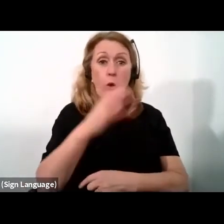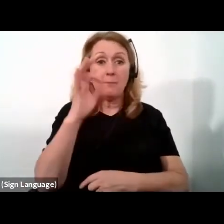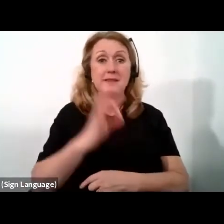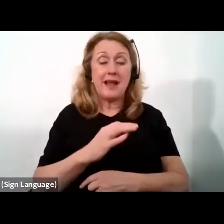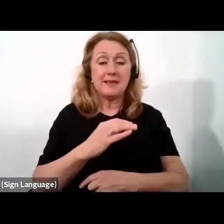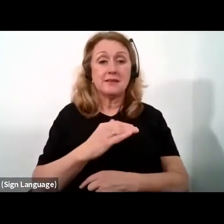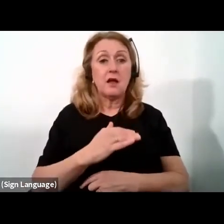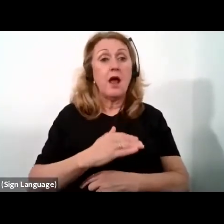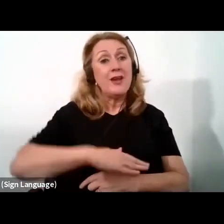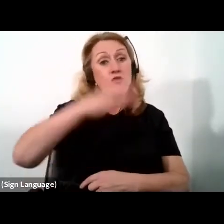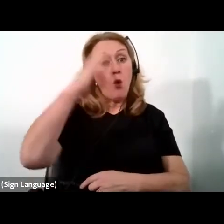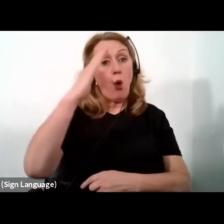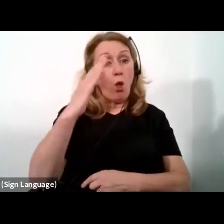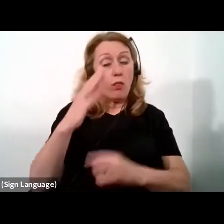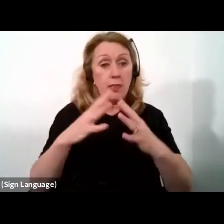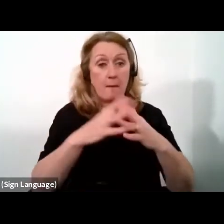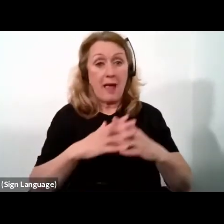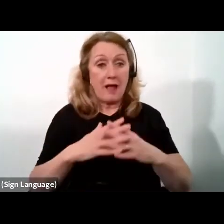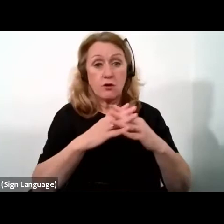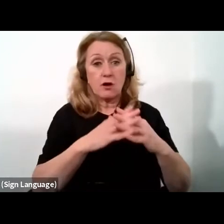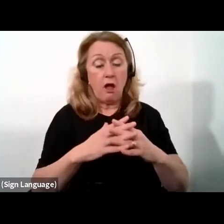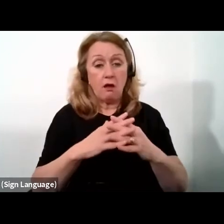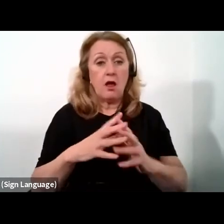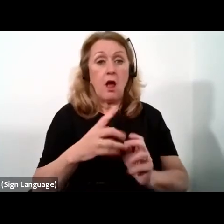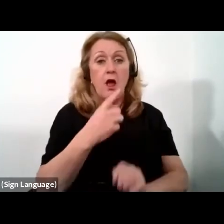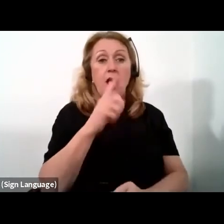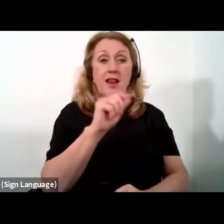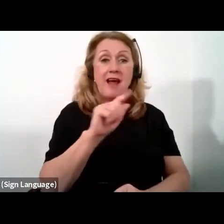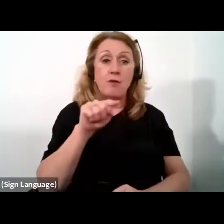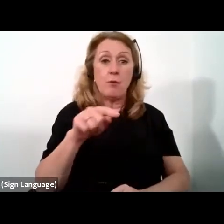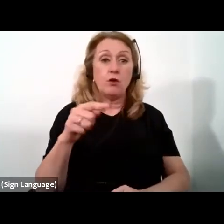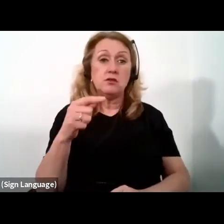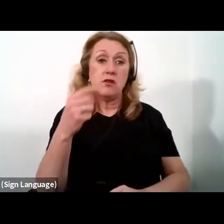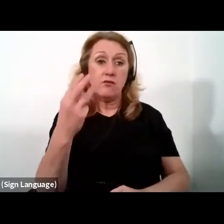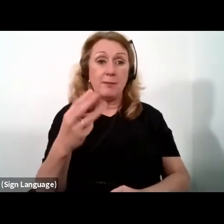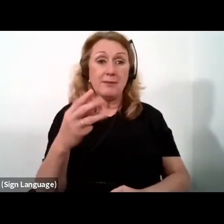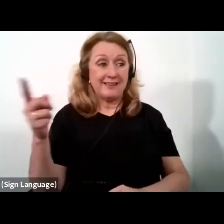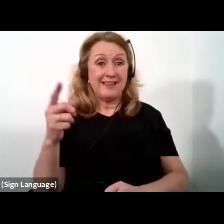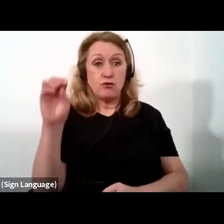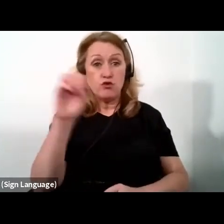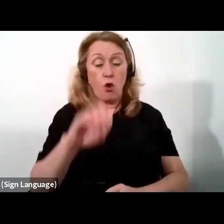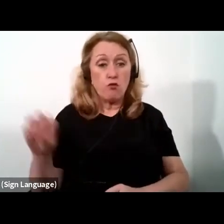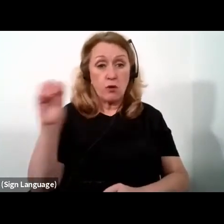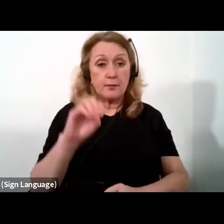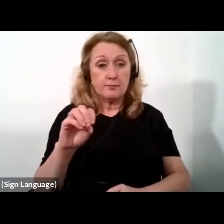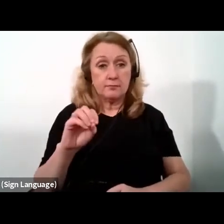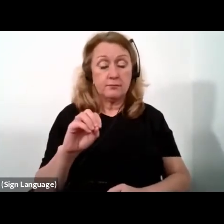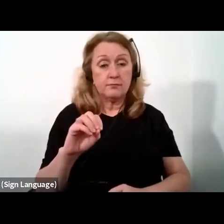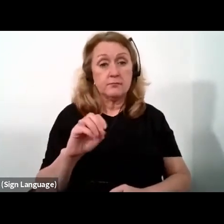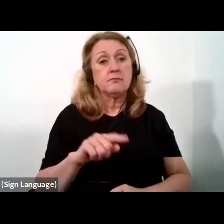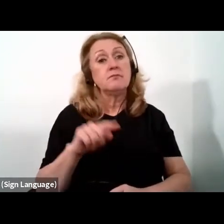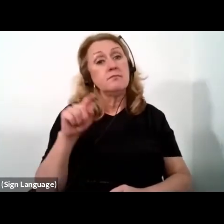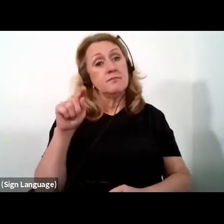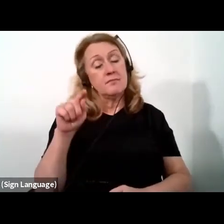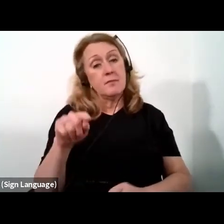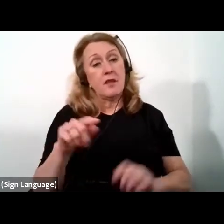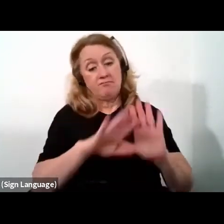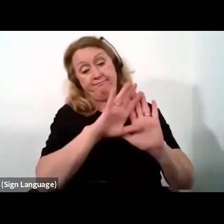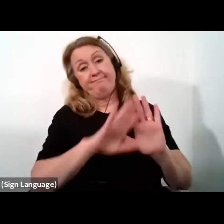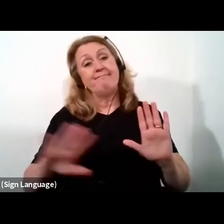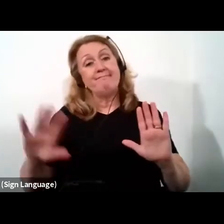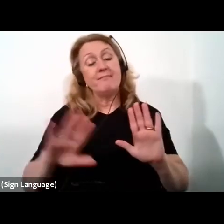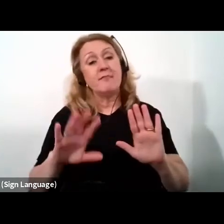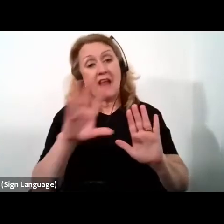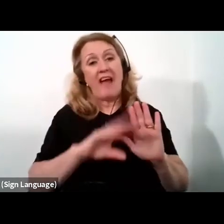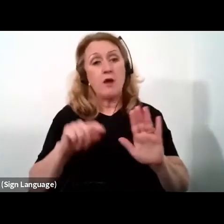North America and 11.3% in Europe. According to UNESCO, Sub-Saharan Africa was